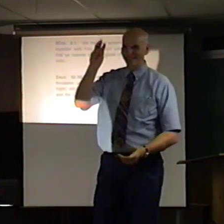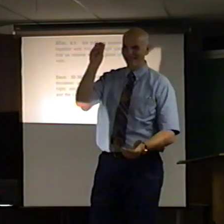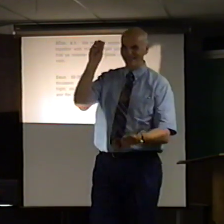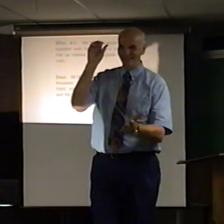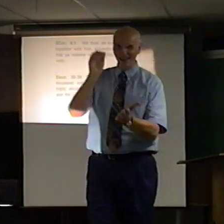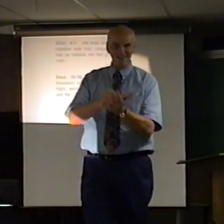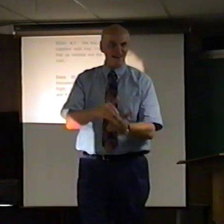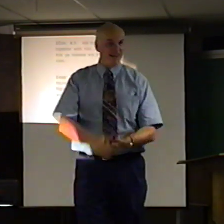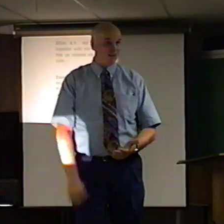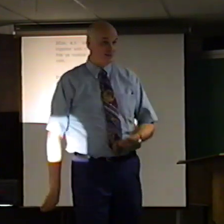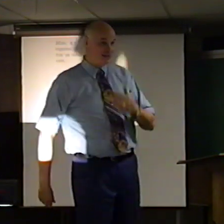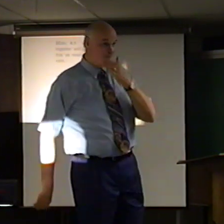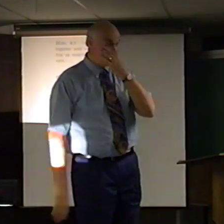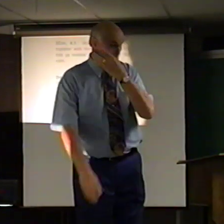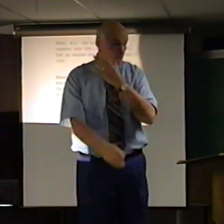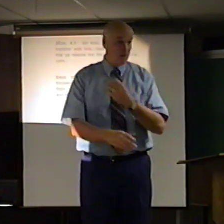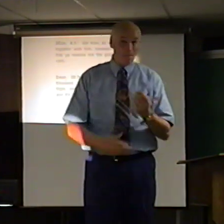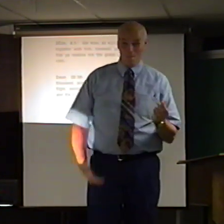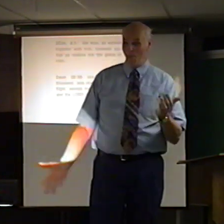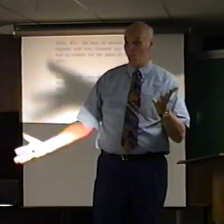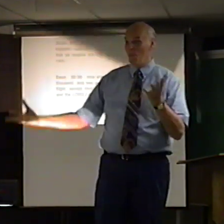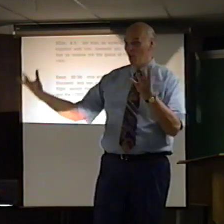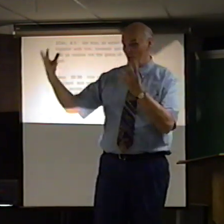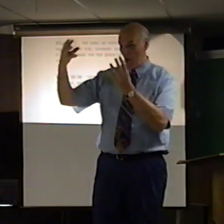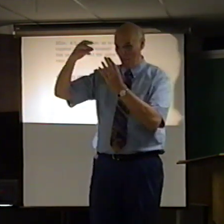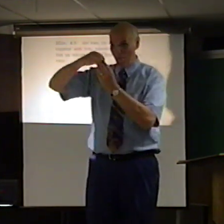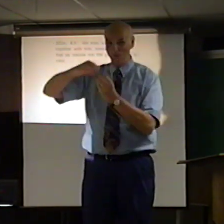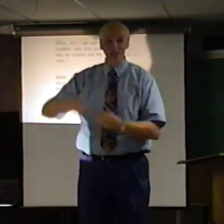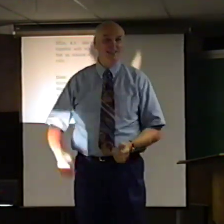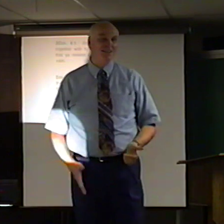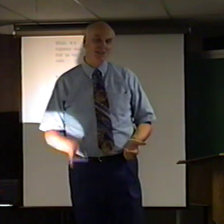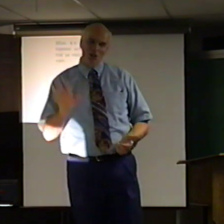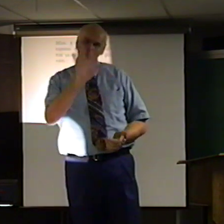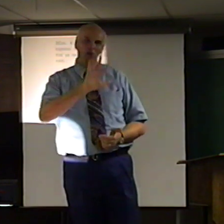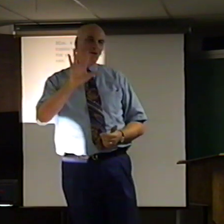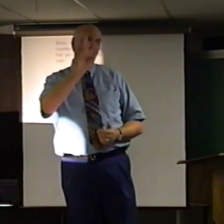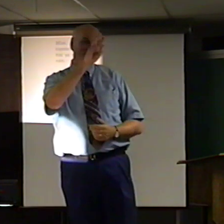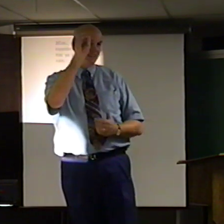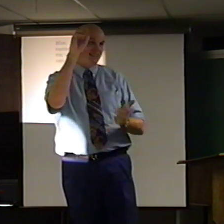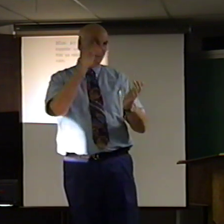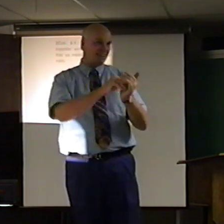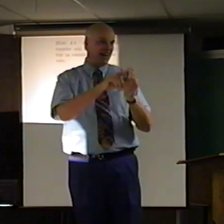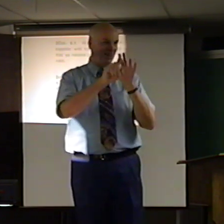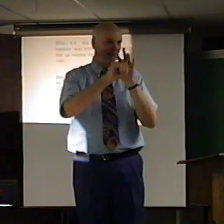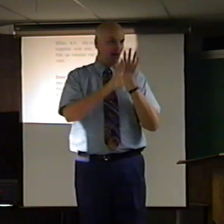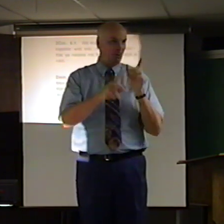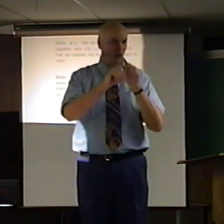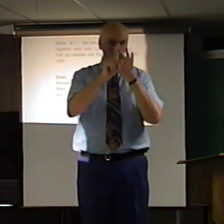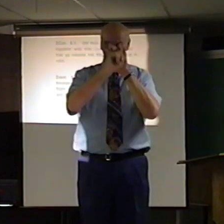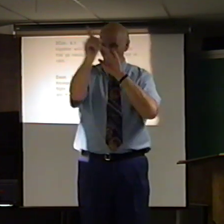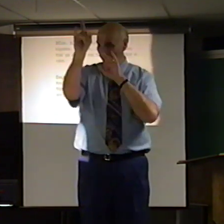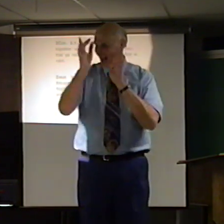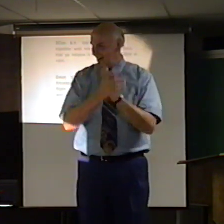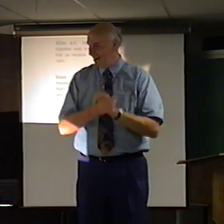Sixteen thousand. A few more. Look at that, this is the enemy, just like,